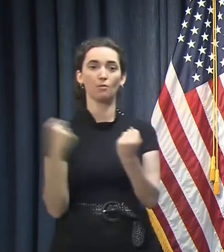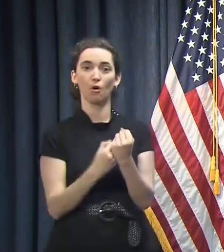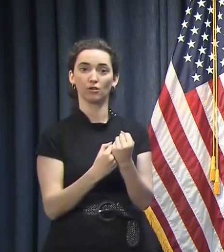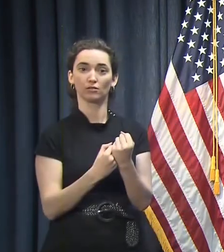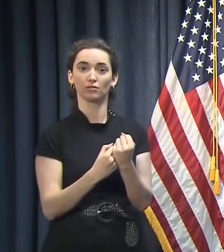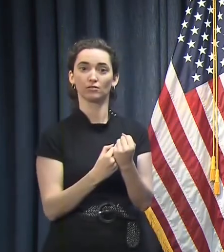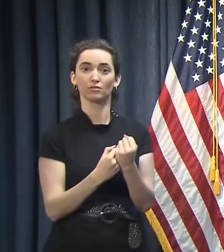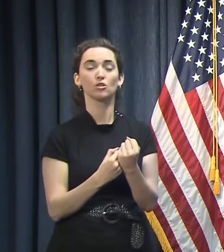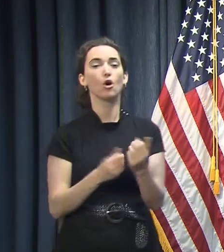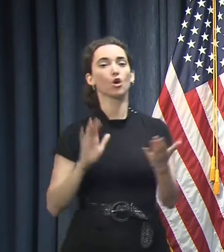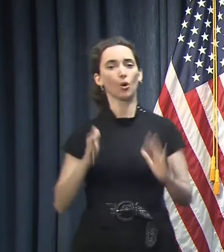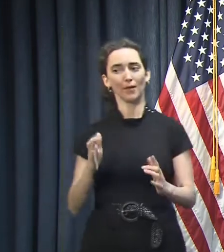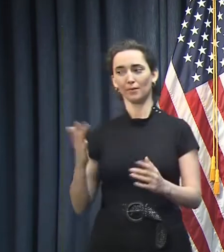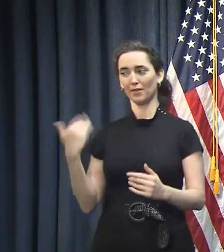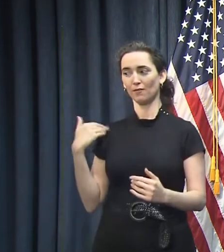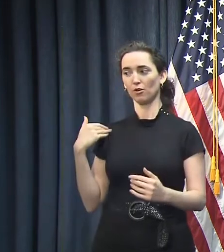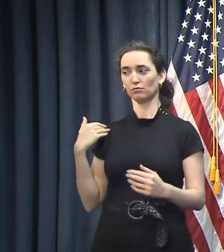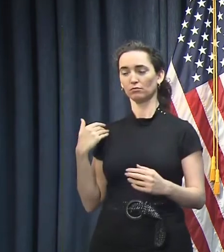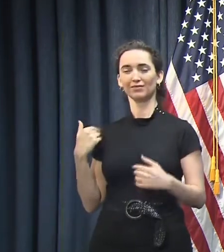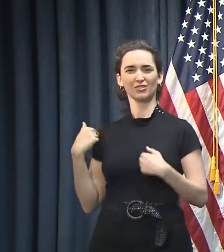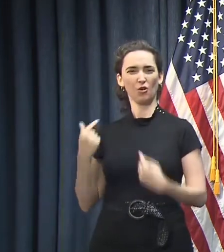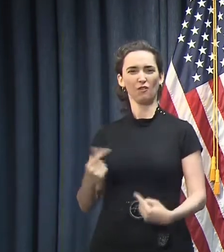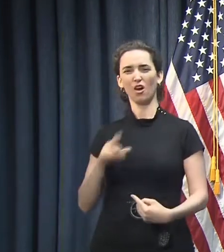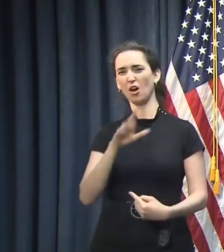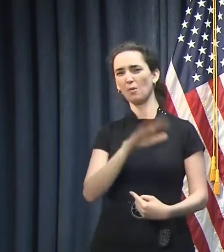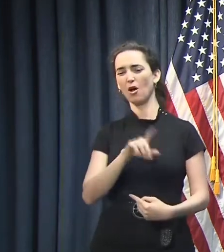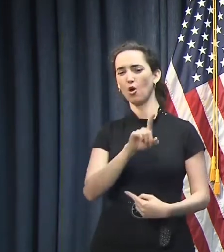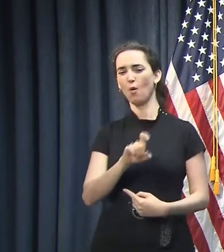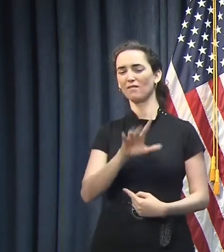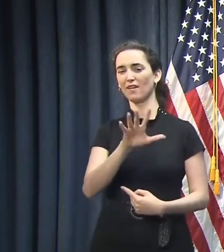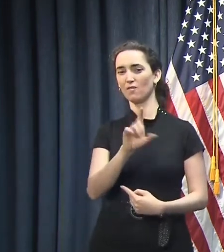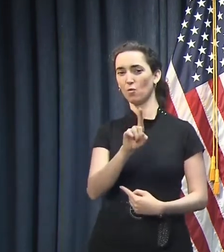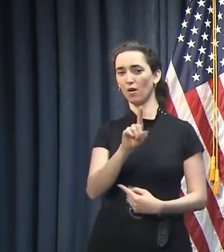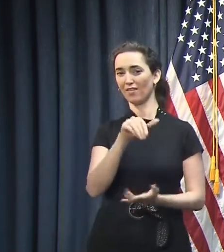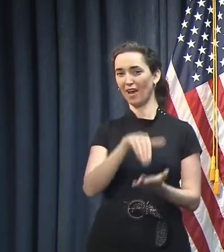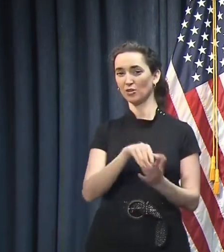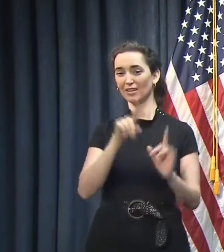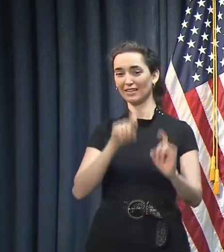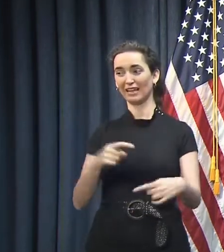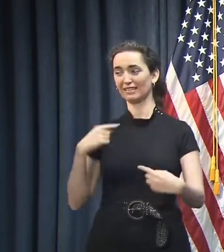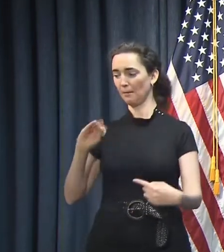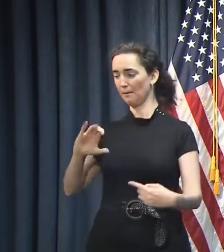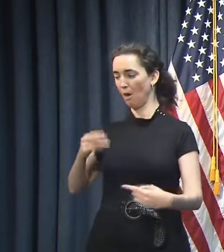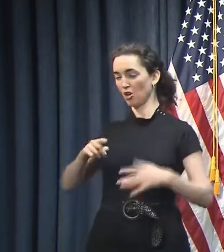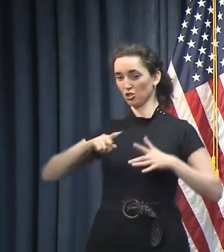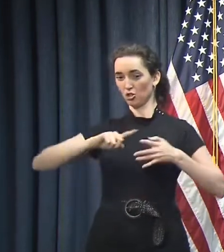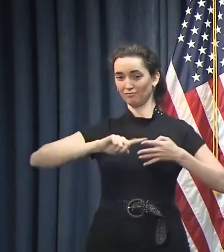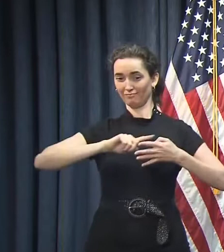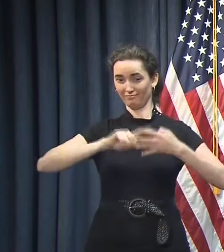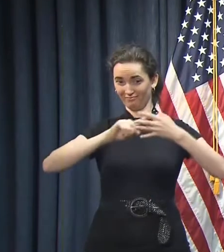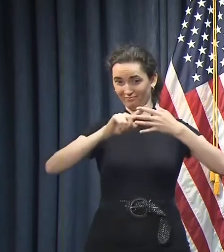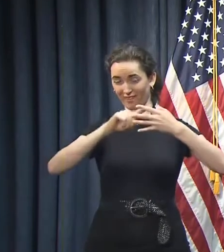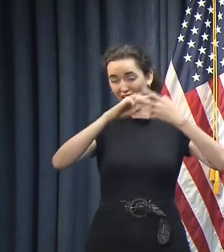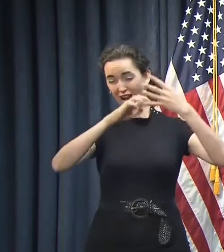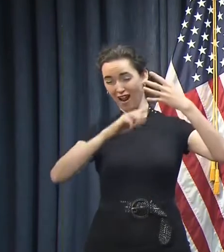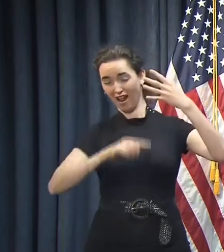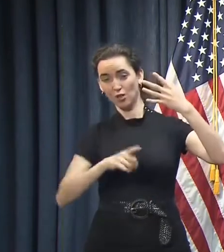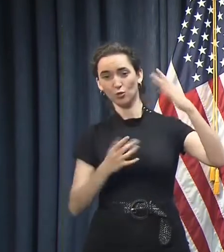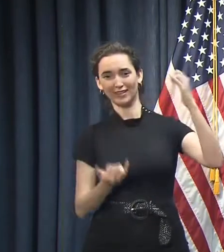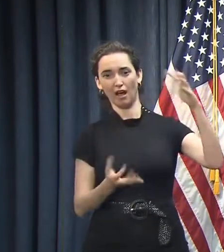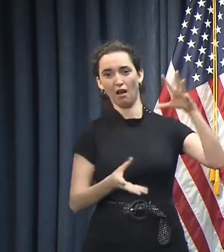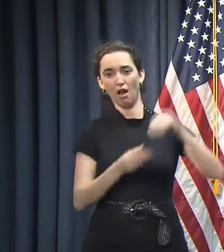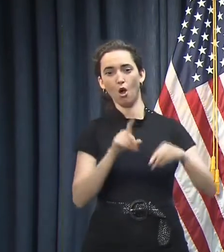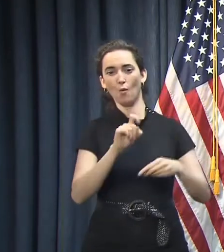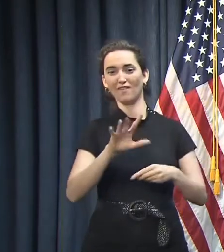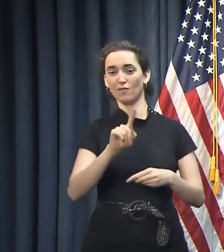told you we've done a little over 151,000 tests, and that dates all the way back to early March. So to get to 200,000